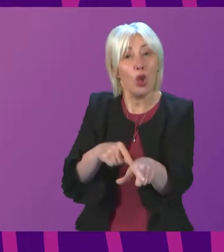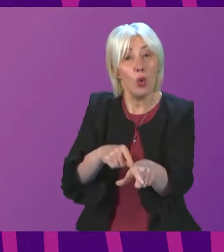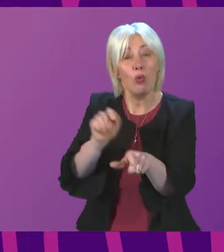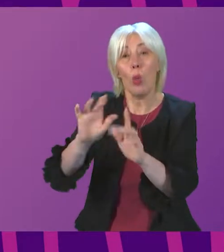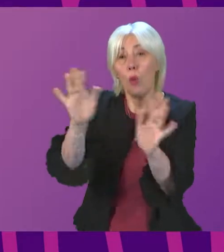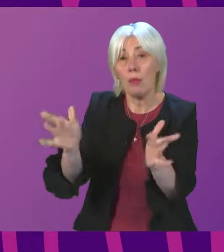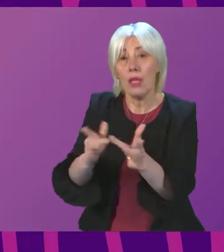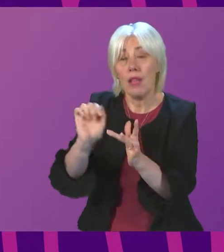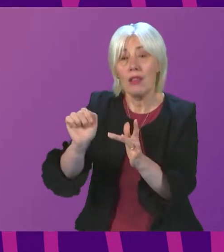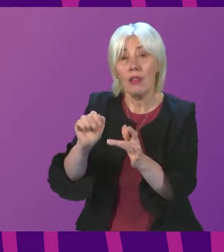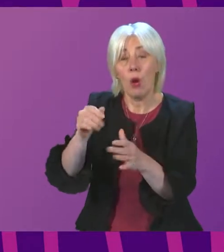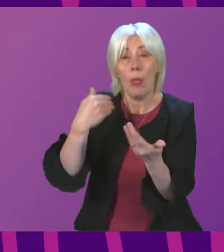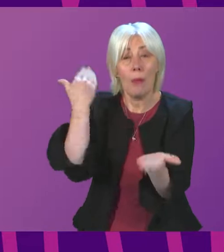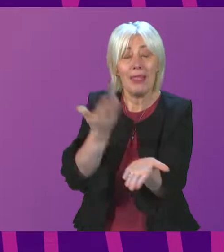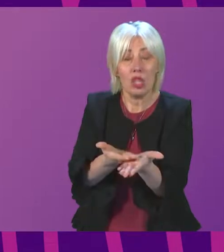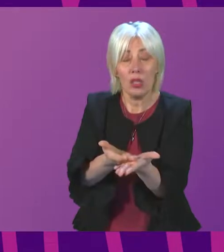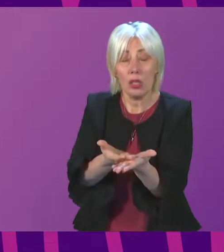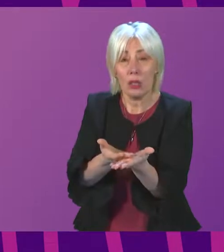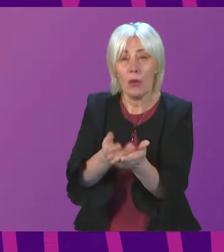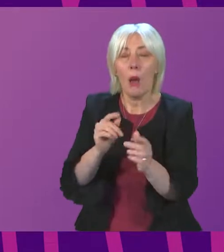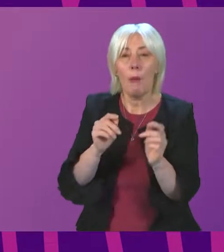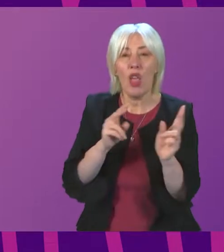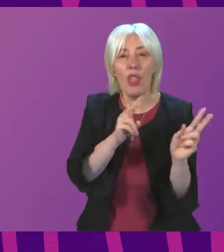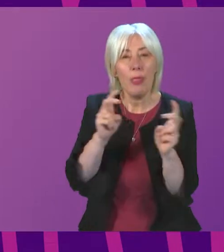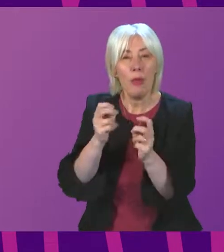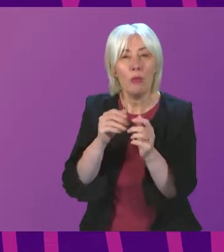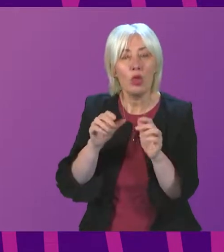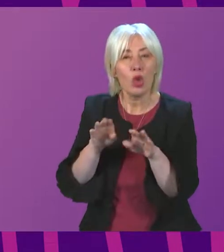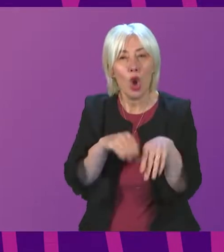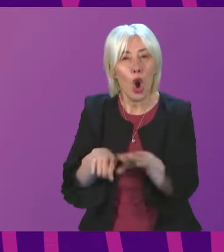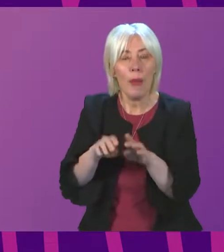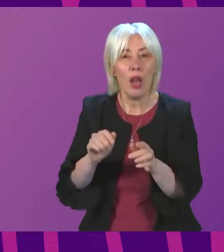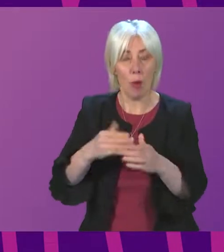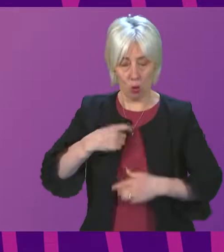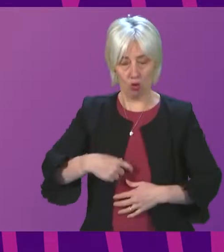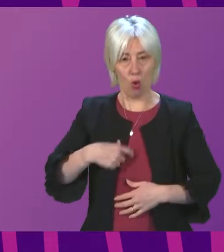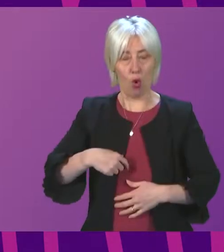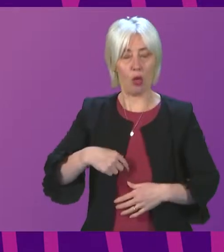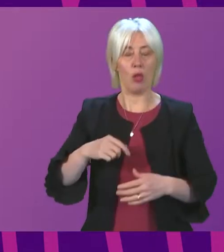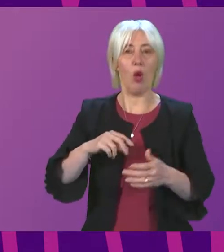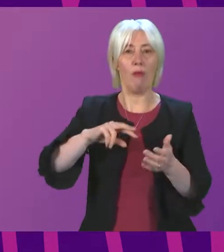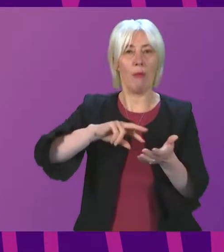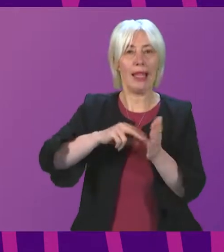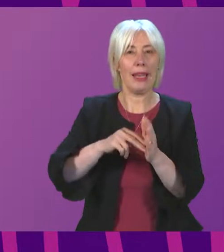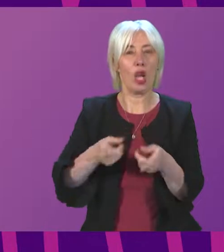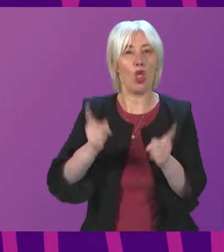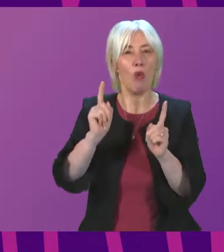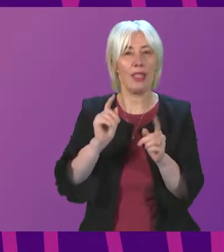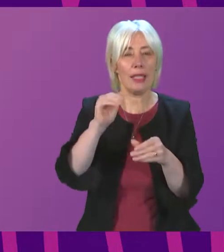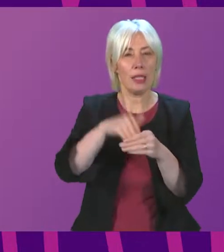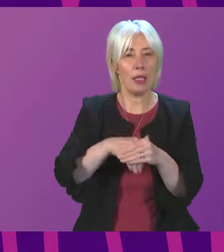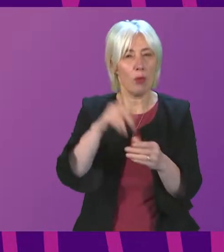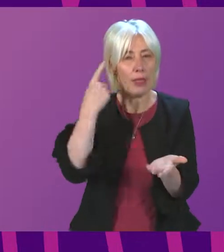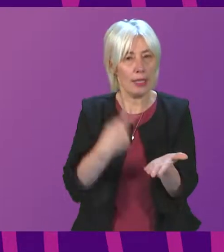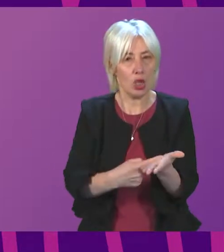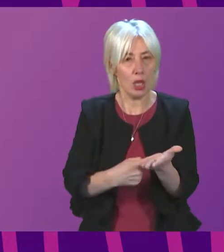website. The common themes across these submissions include the role of local planning authorities as decision makers, ensuring communities